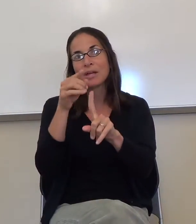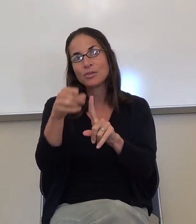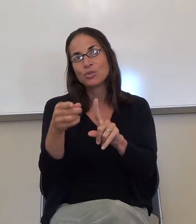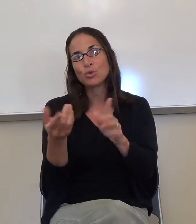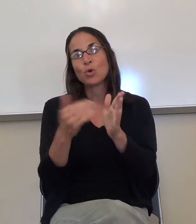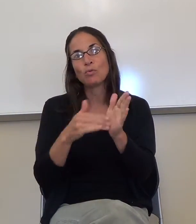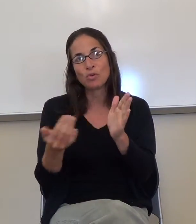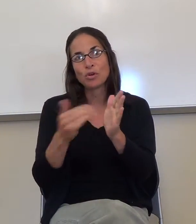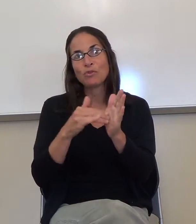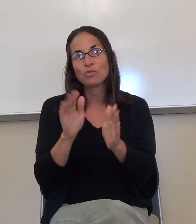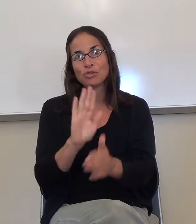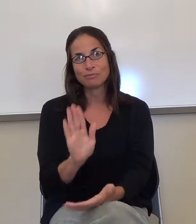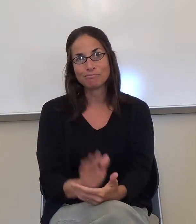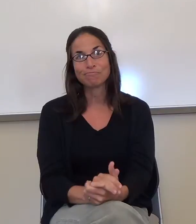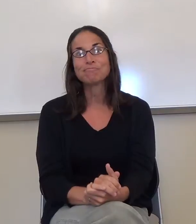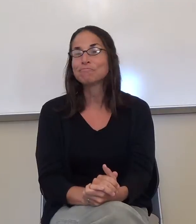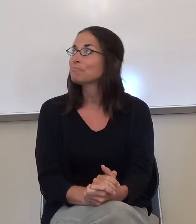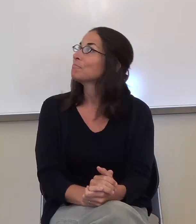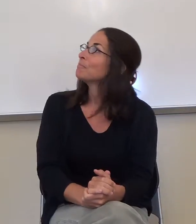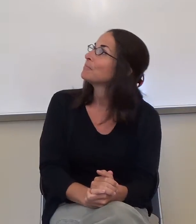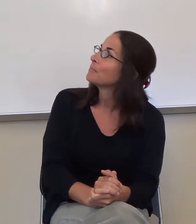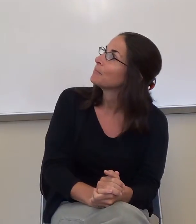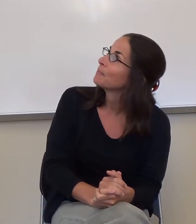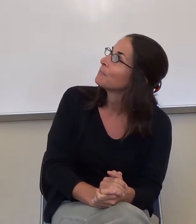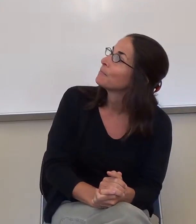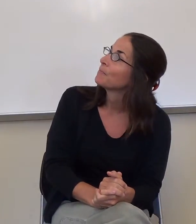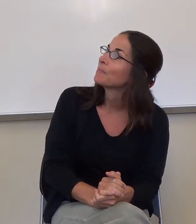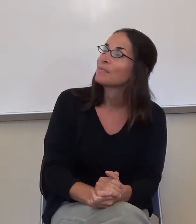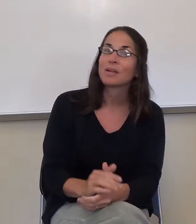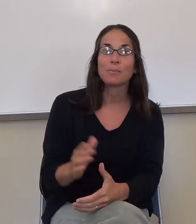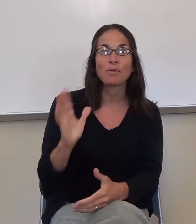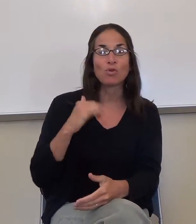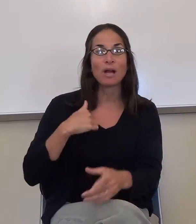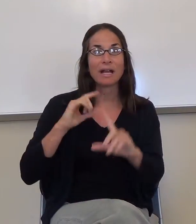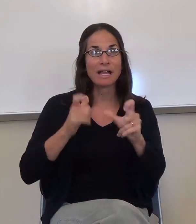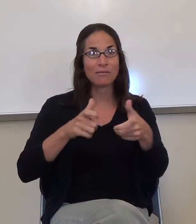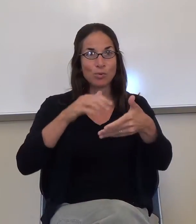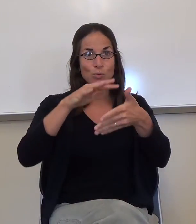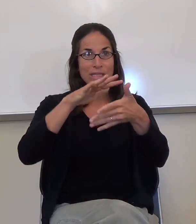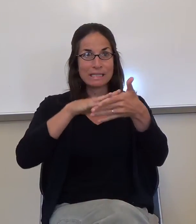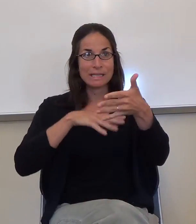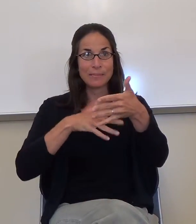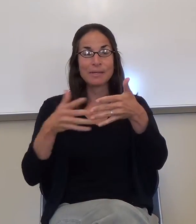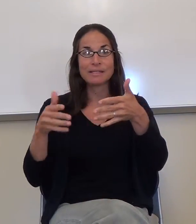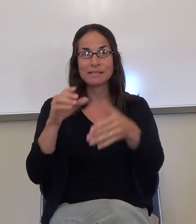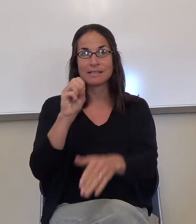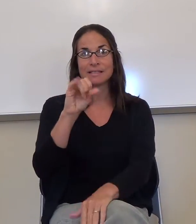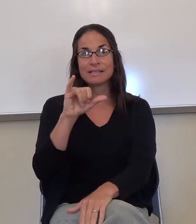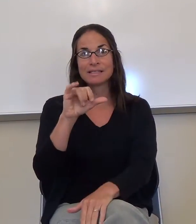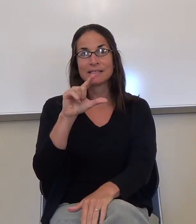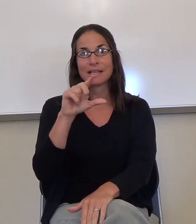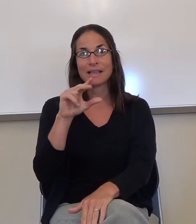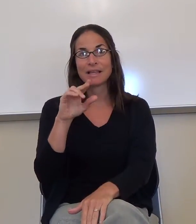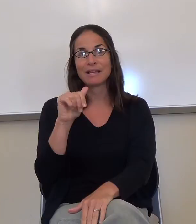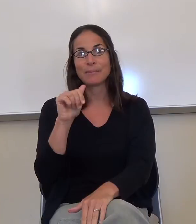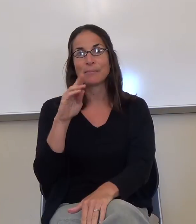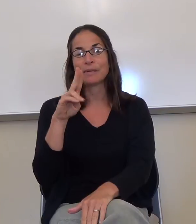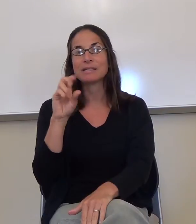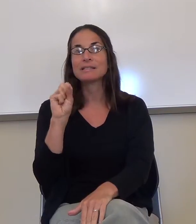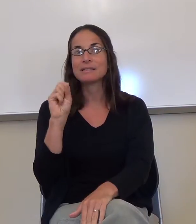Okay? You were given the syllabus at the beginning. And I told you that you needed to look